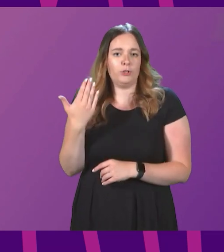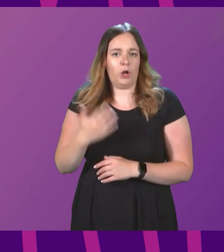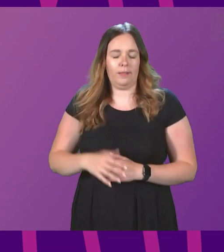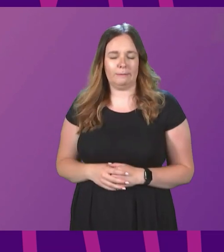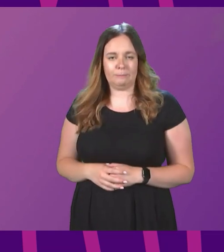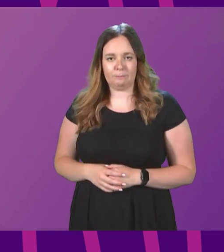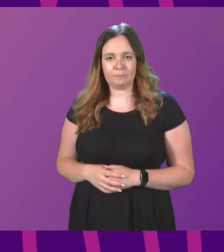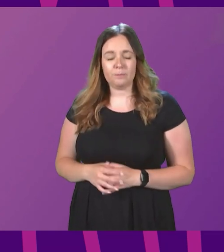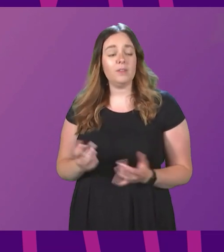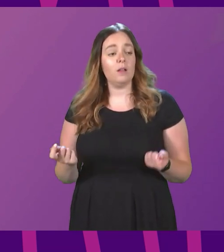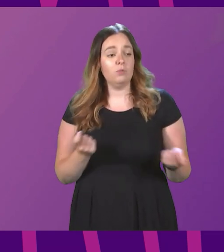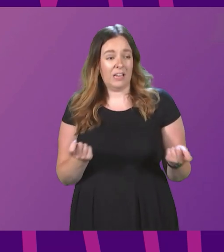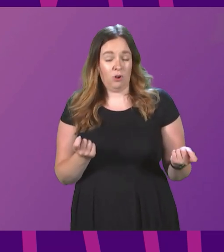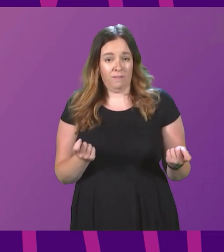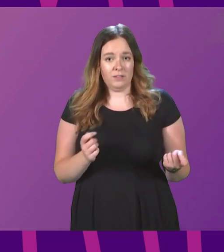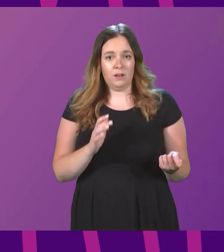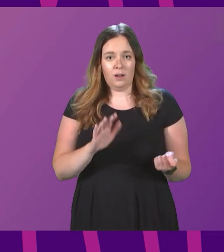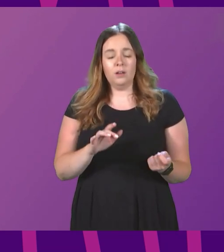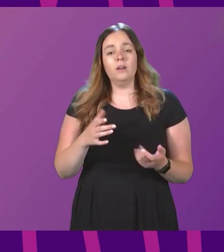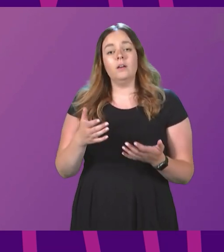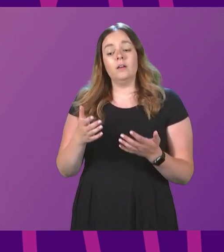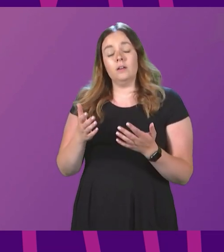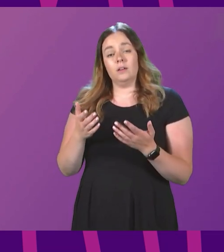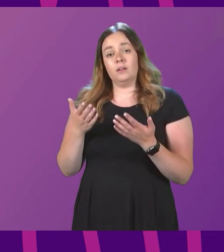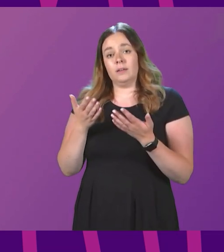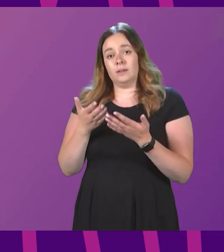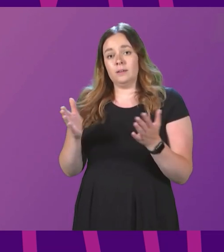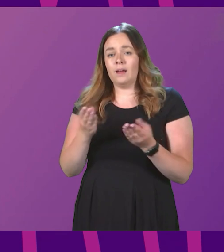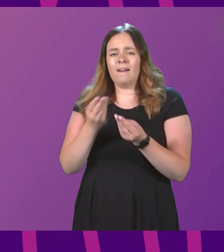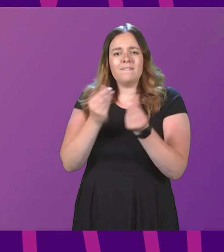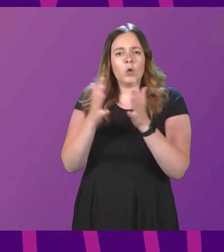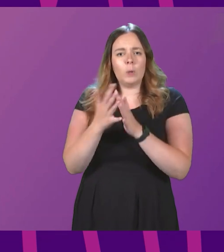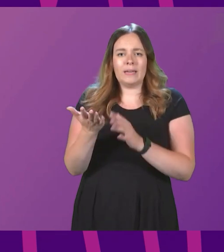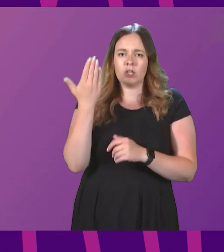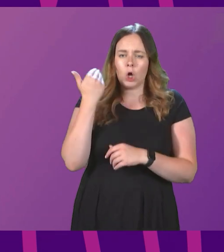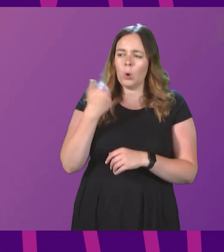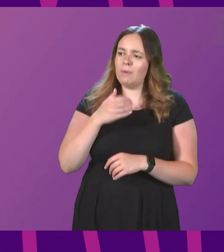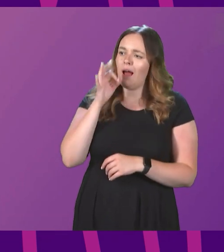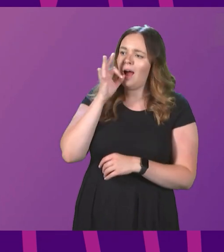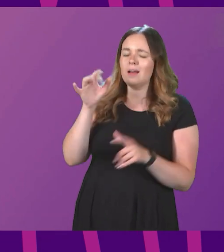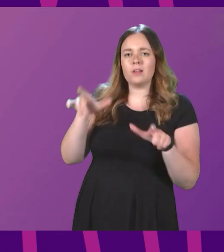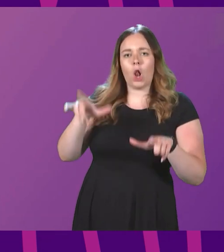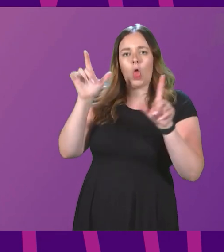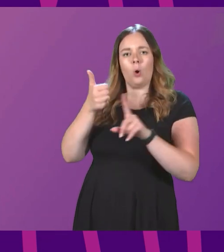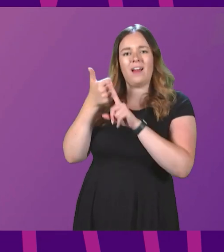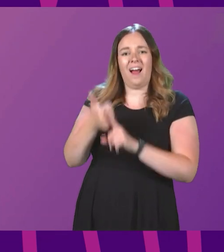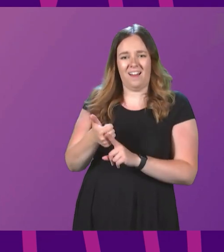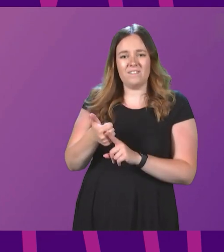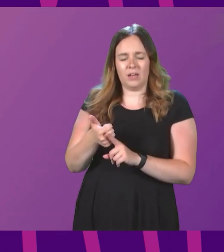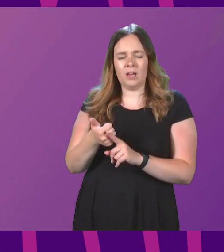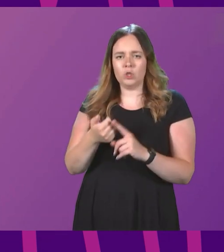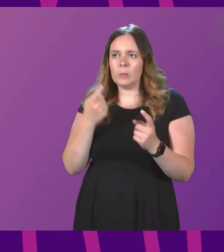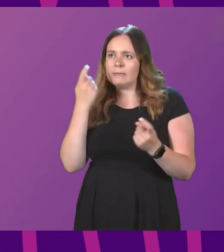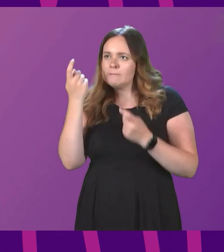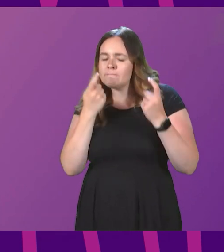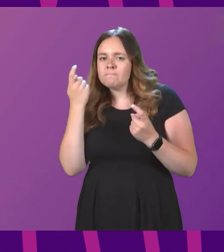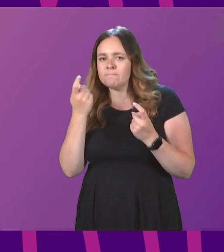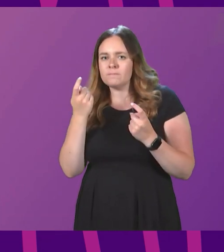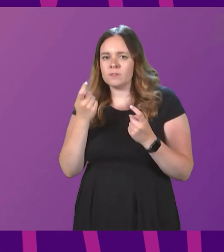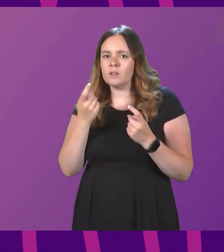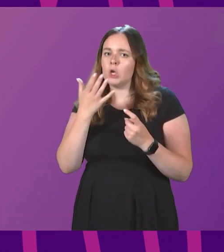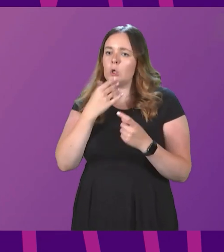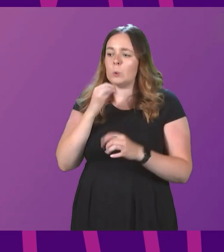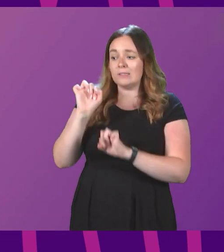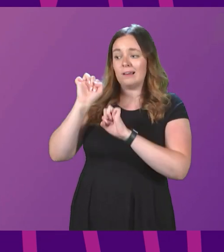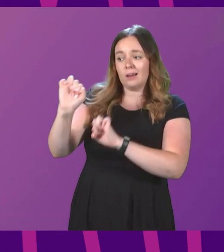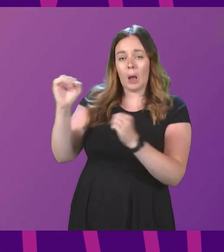Presiding officer, it is to this end that some weeks ago I asked the Lord Advocate to consider exercising the power